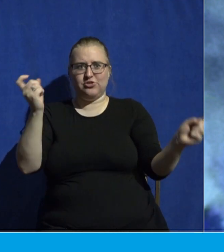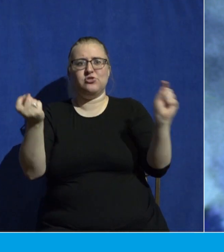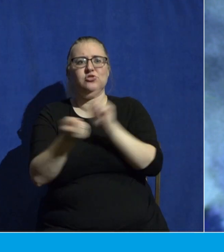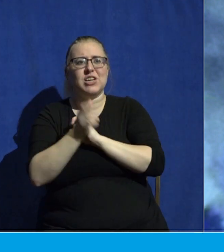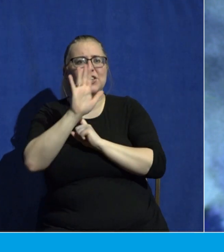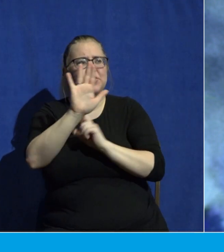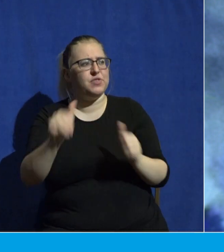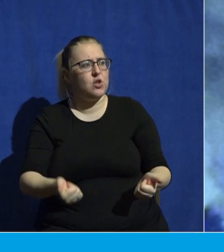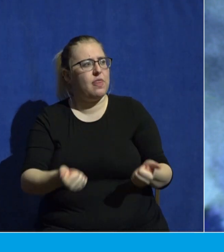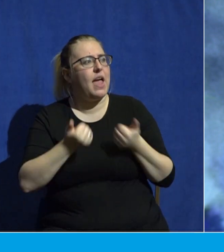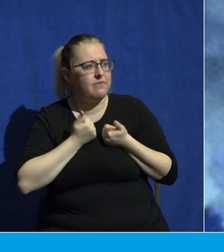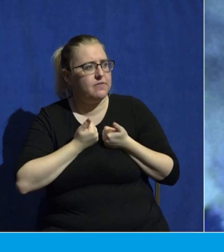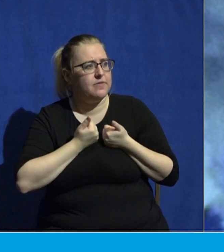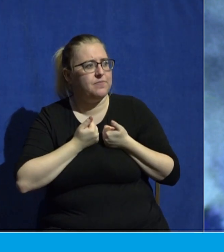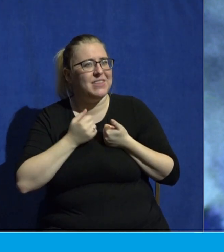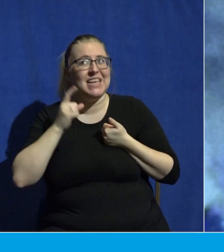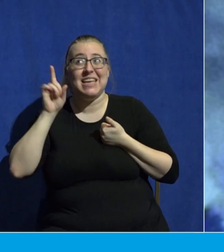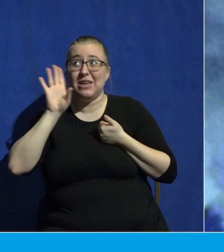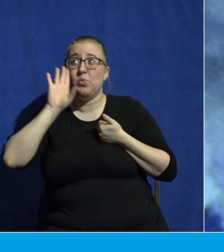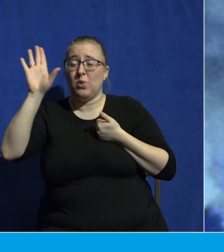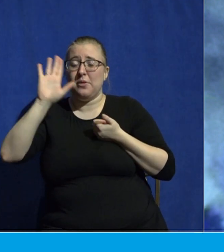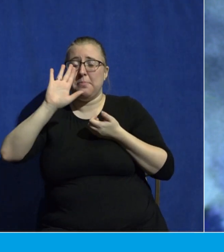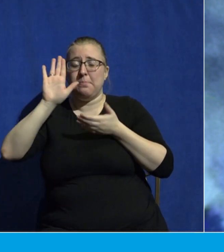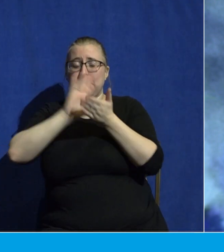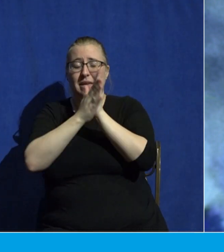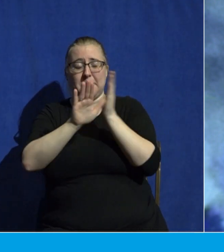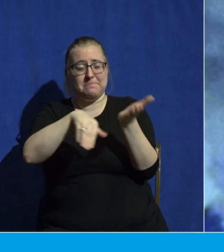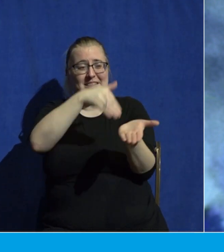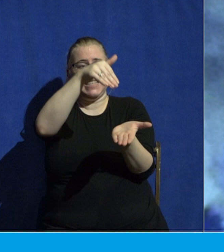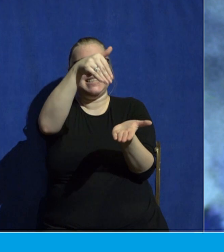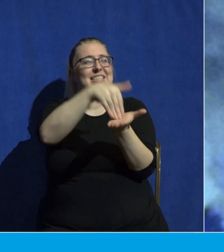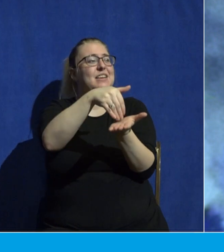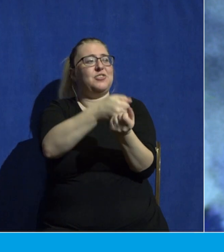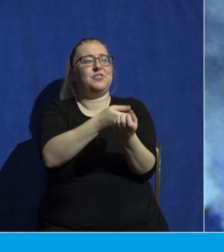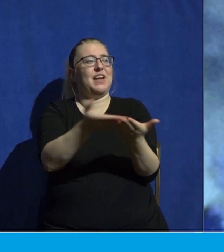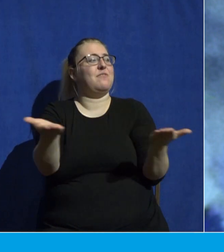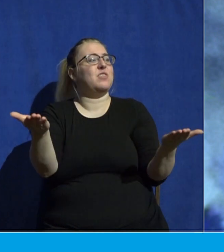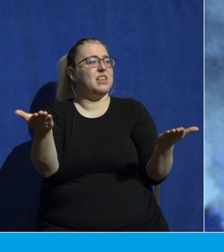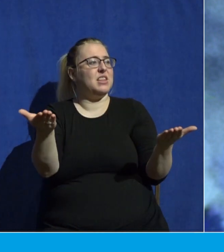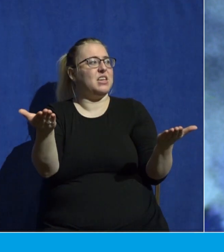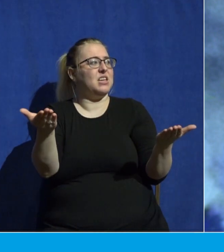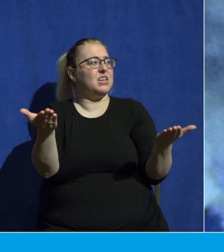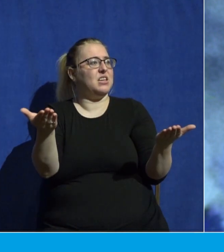He will become the center of it all. Would you look to him?